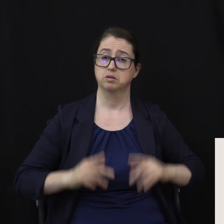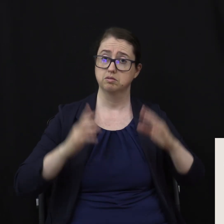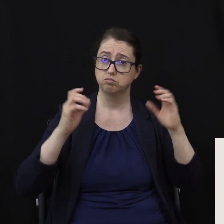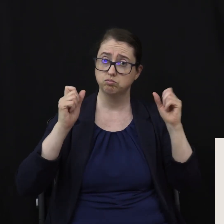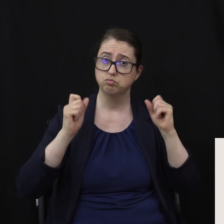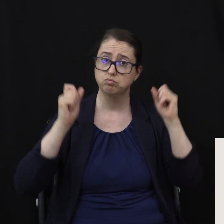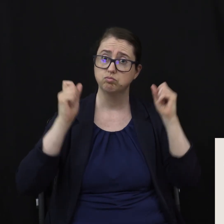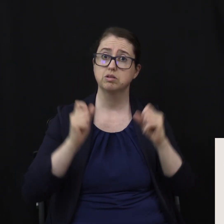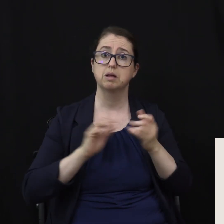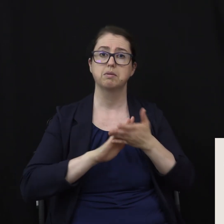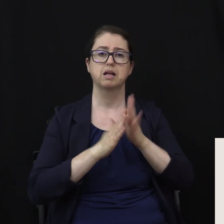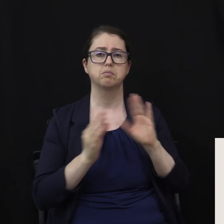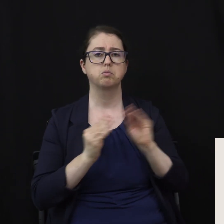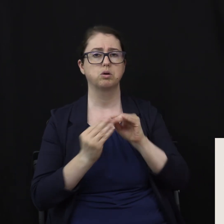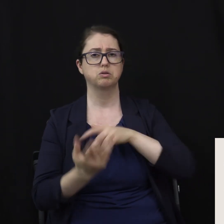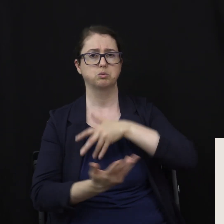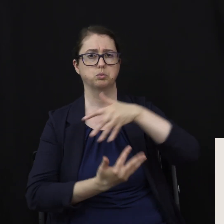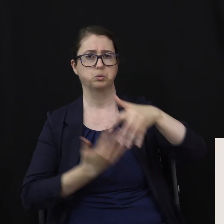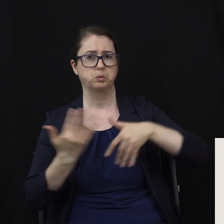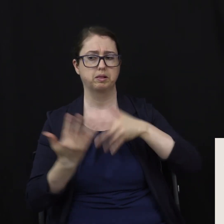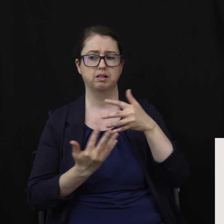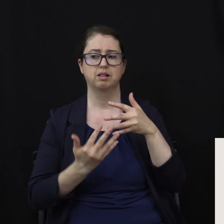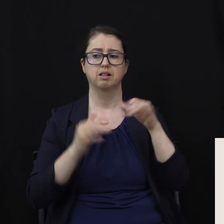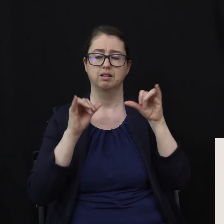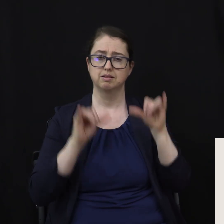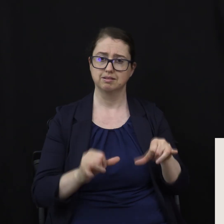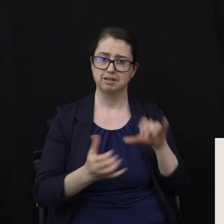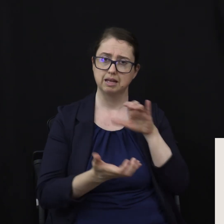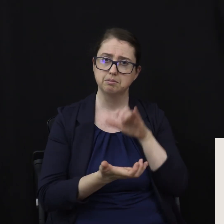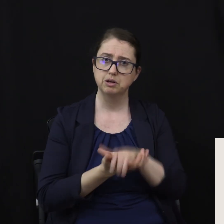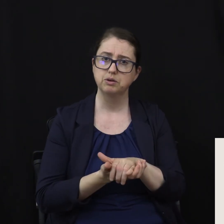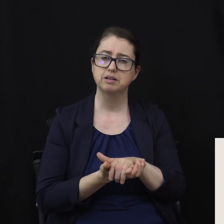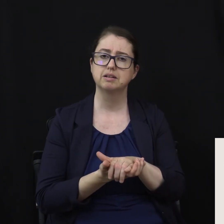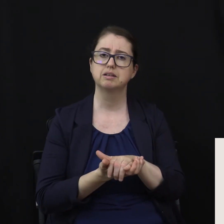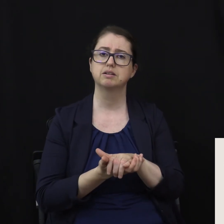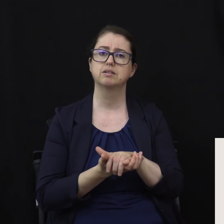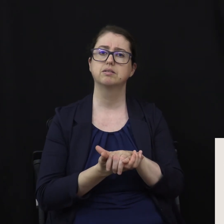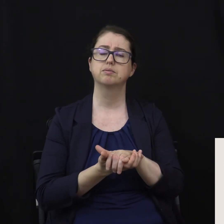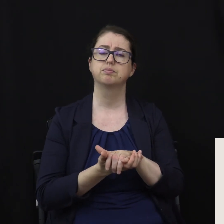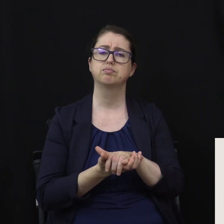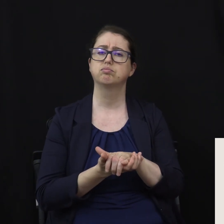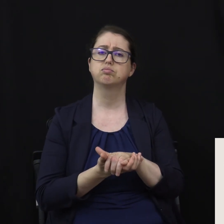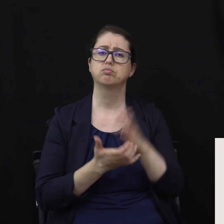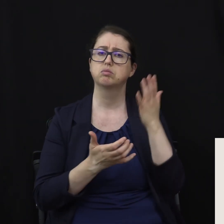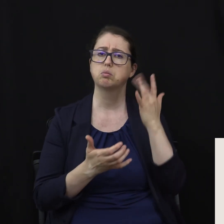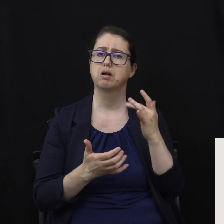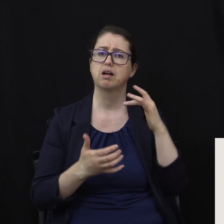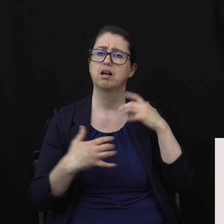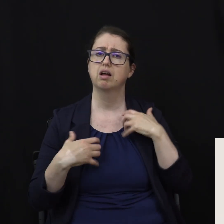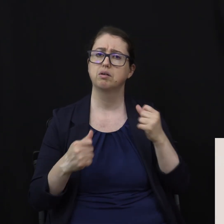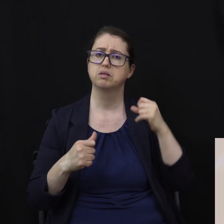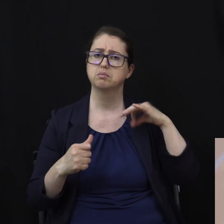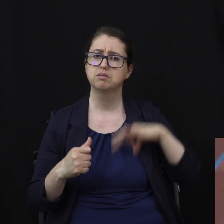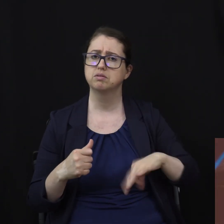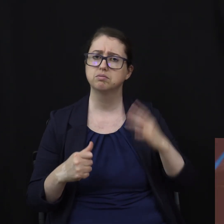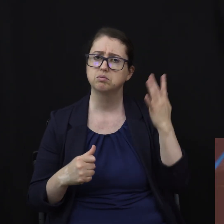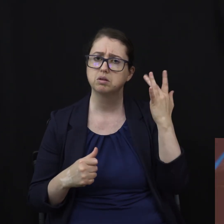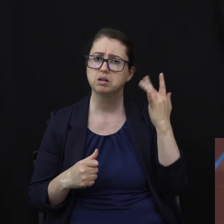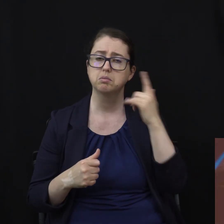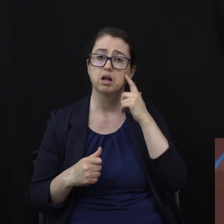social, stay married. The reason for these health benefits is that organized religion